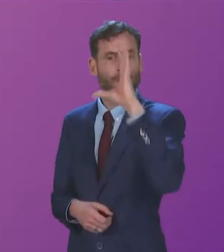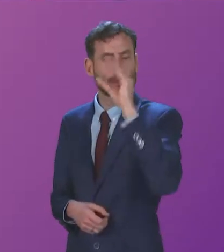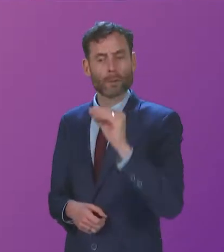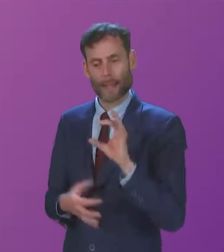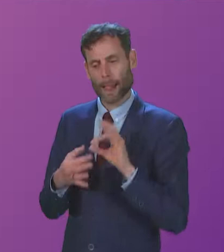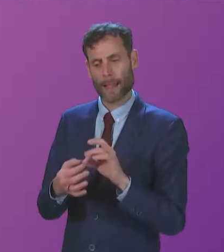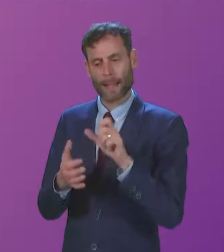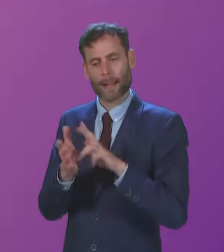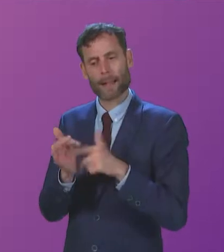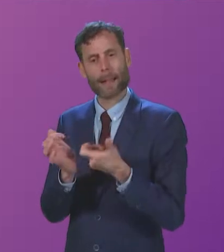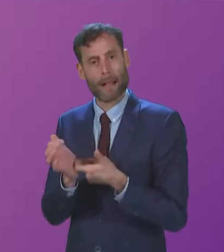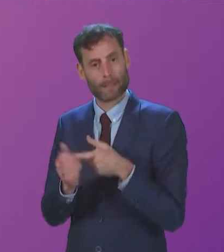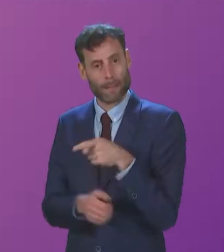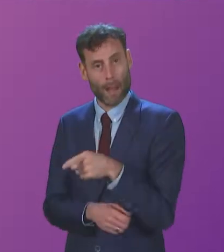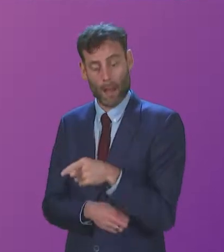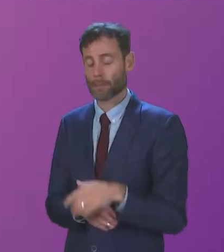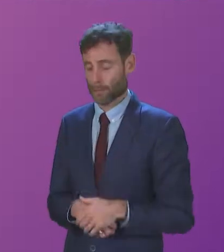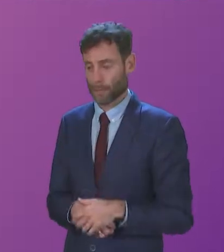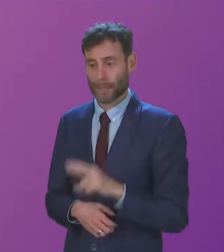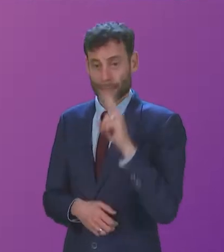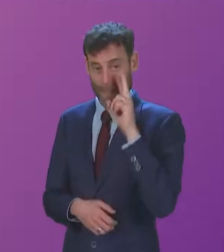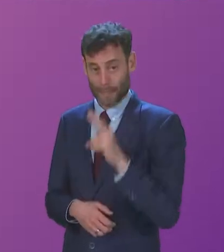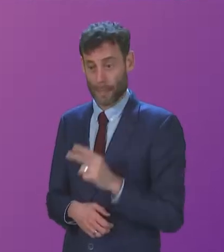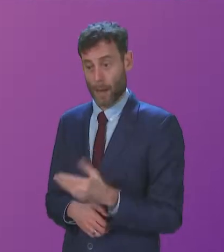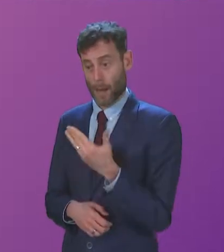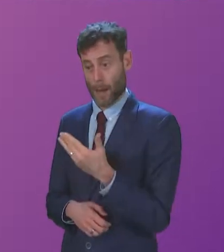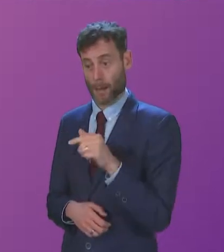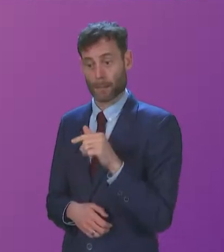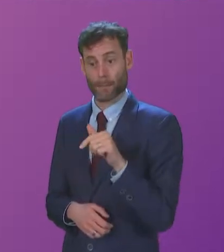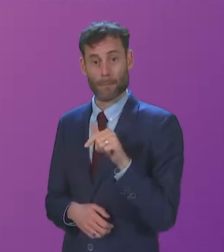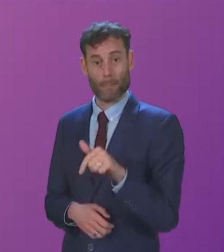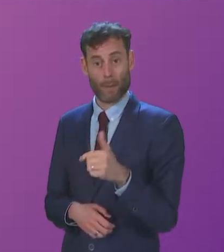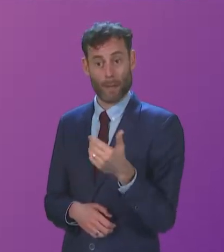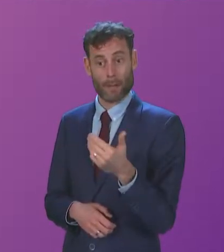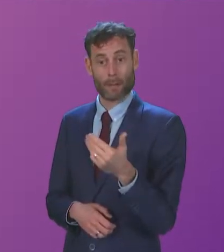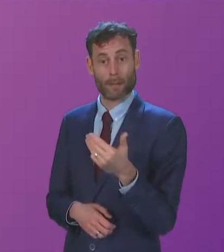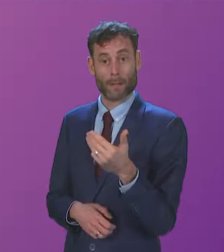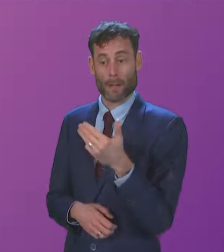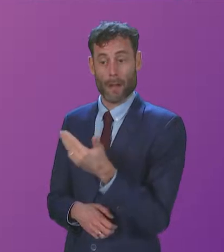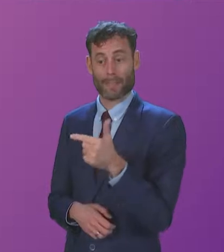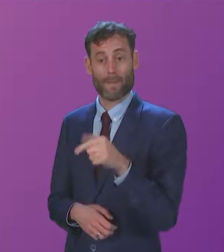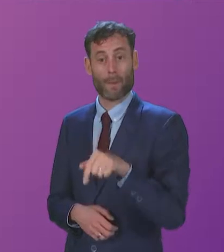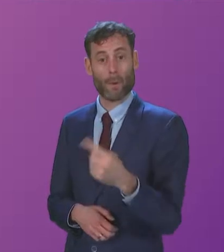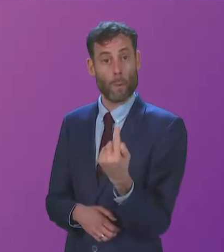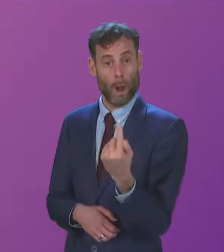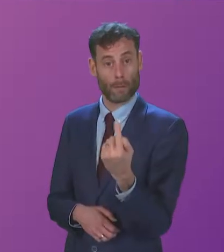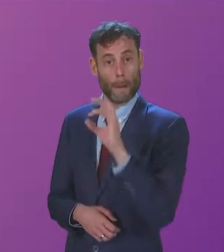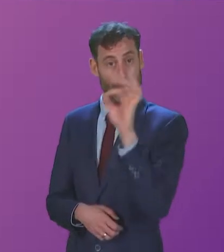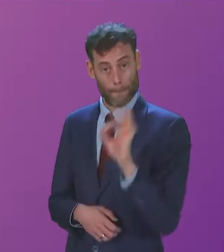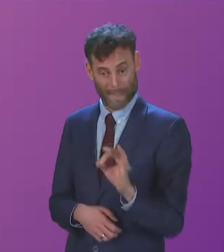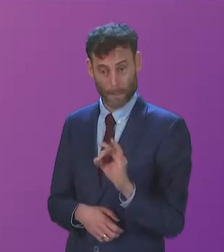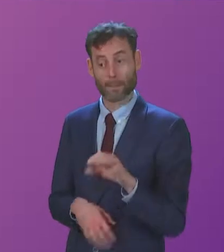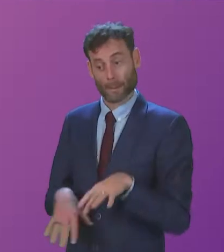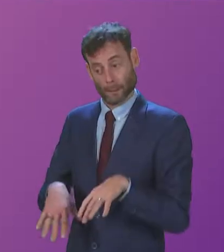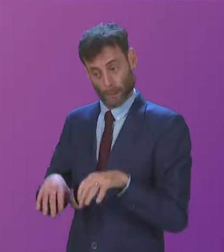2021, 97.9% of cancer patients start a treatment within 31 days of decision to treat. So that 31-day target